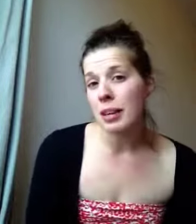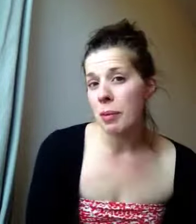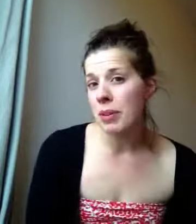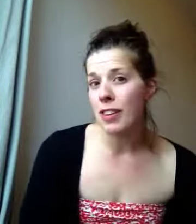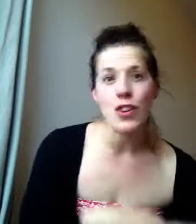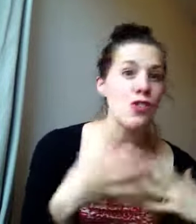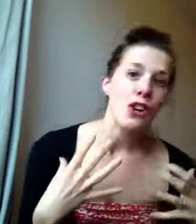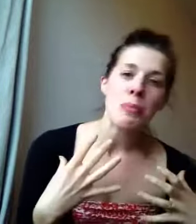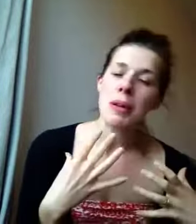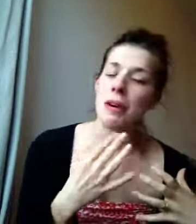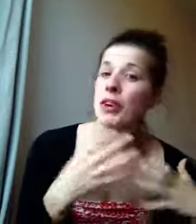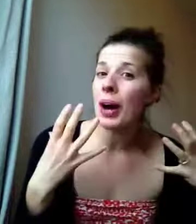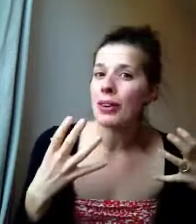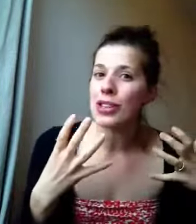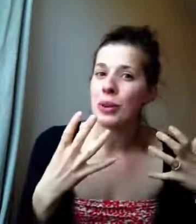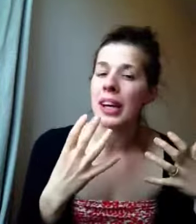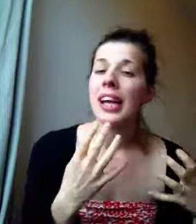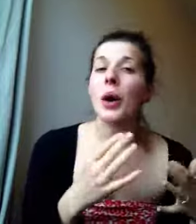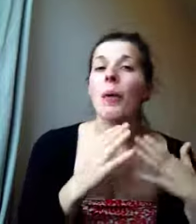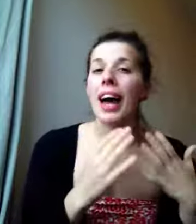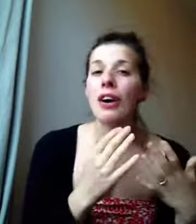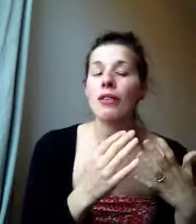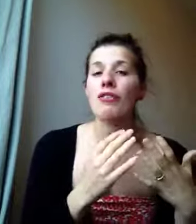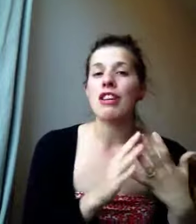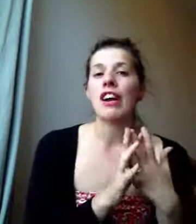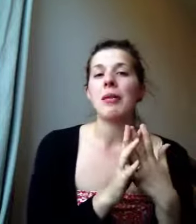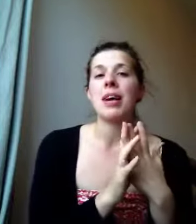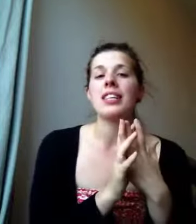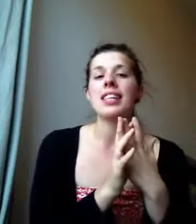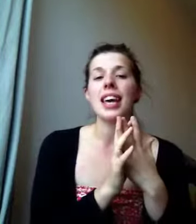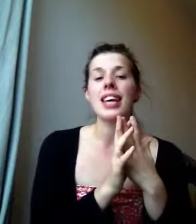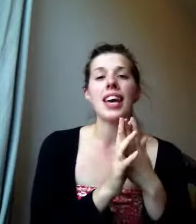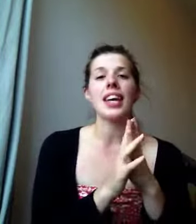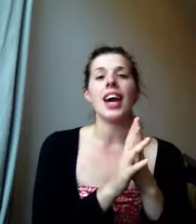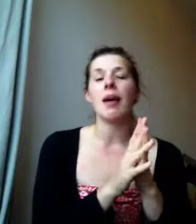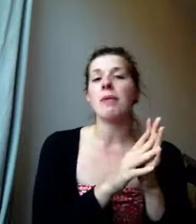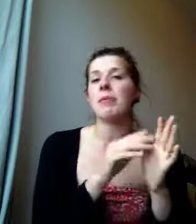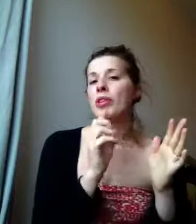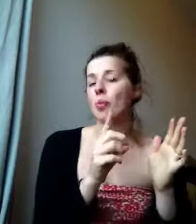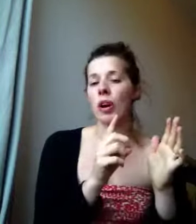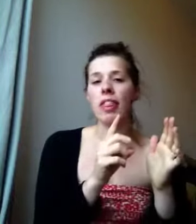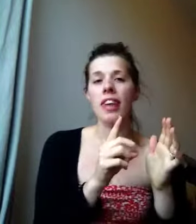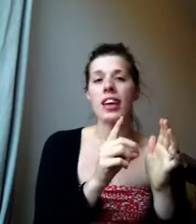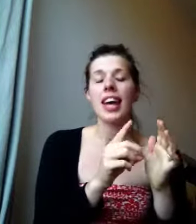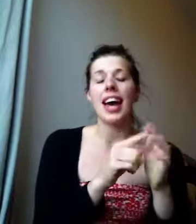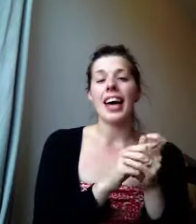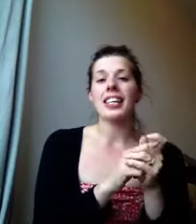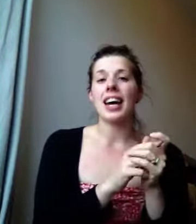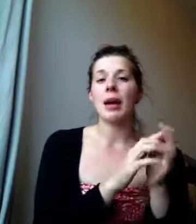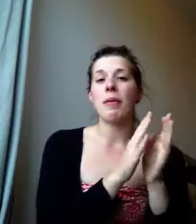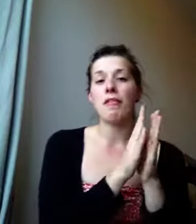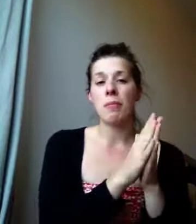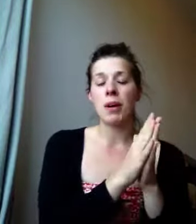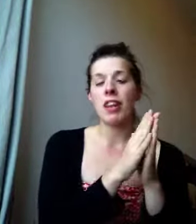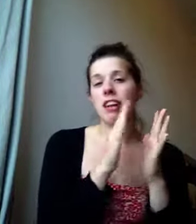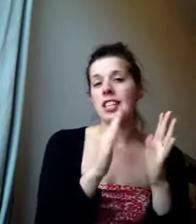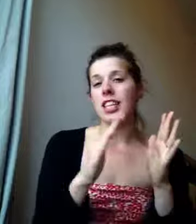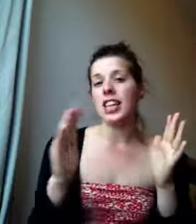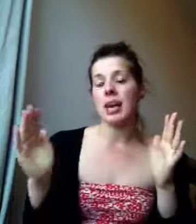supplements, if you join me in my view, how do you do it? Well, I often really recommend taking maybe just one thing at a time for a month and seeing the